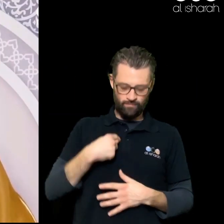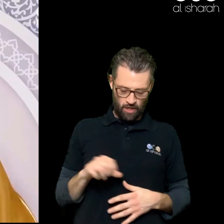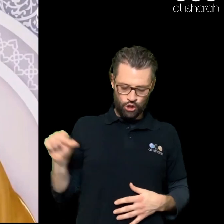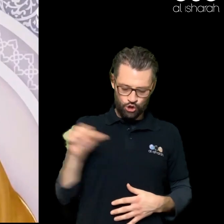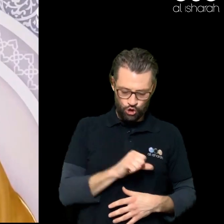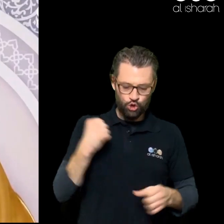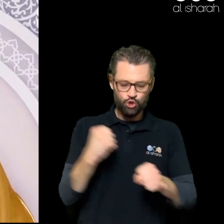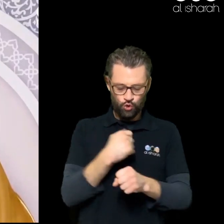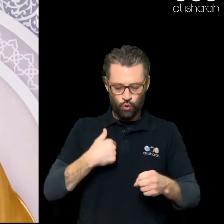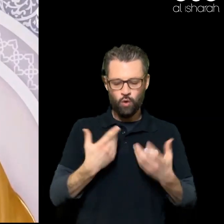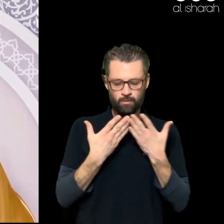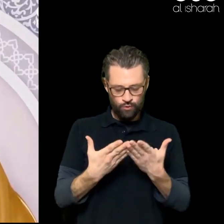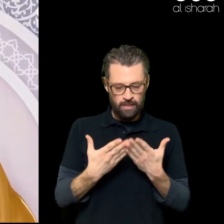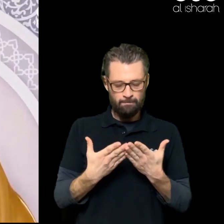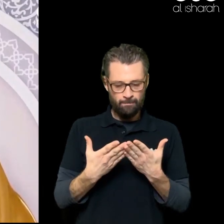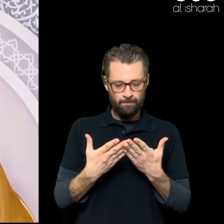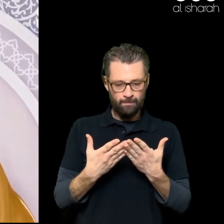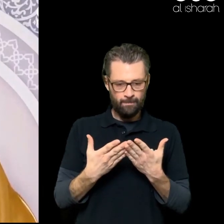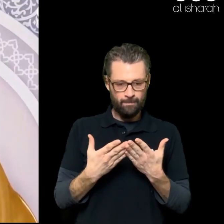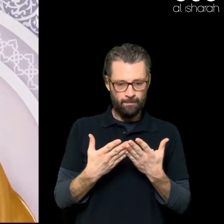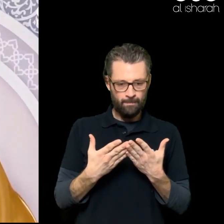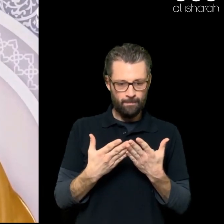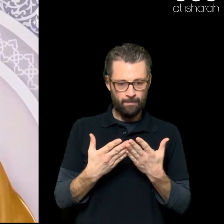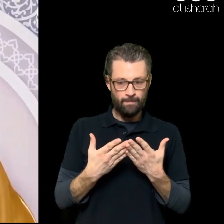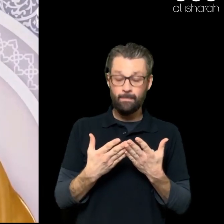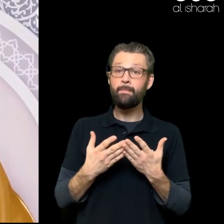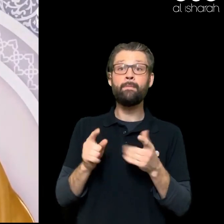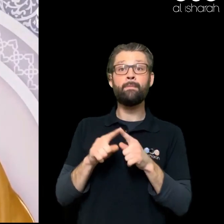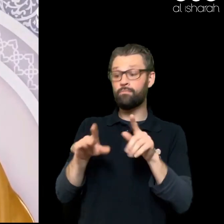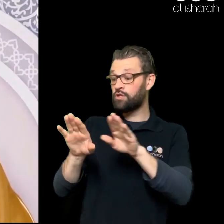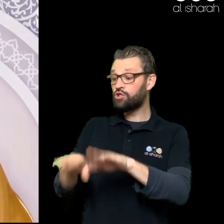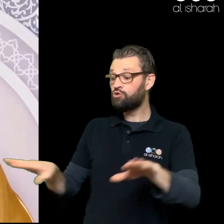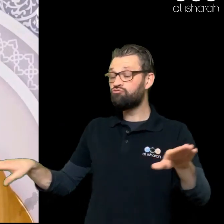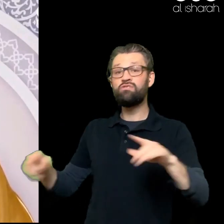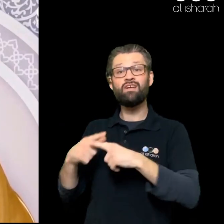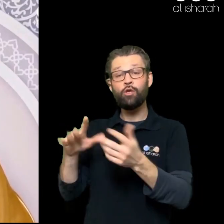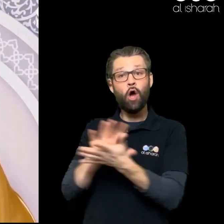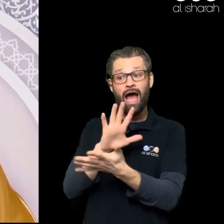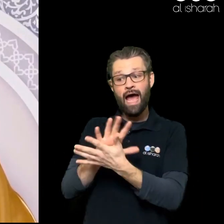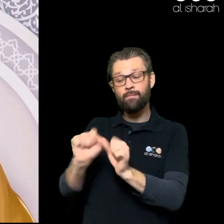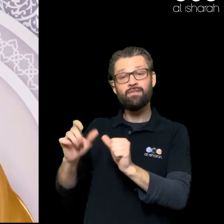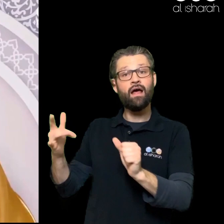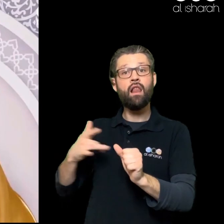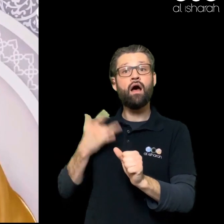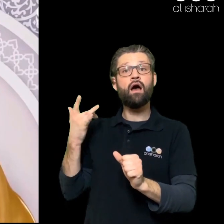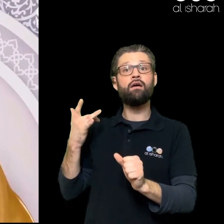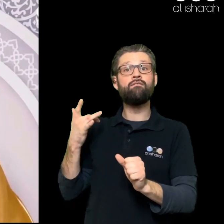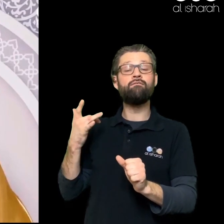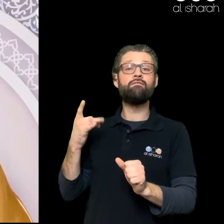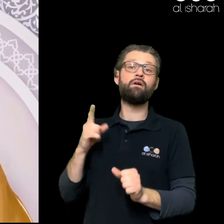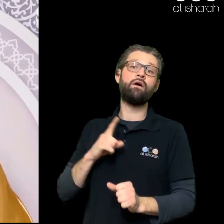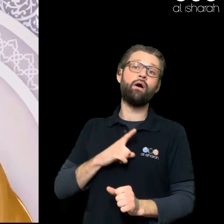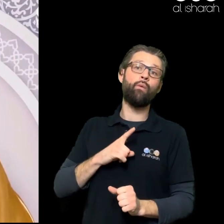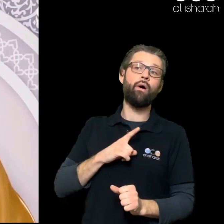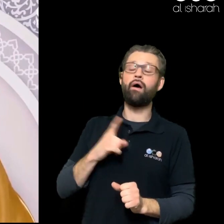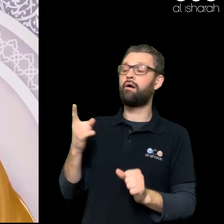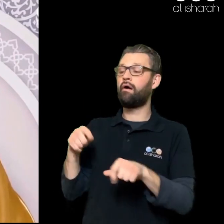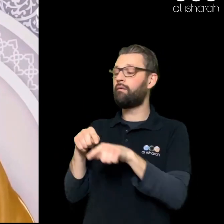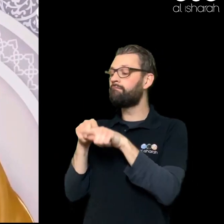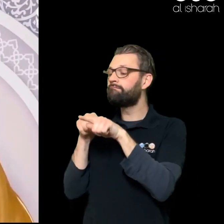And More Children Are Not Happy With Their Lives Because Subhanallah Following Some Trends On Social Media My Brothers And